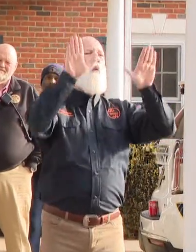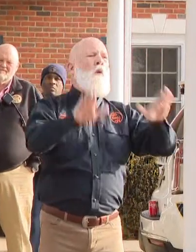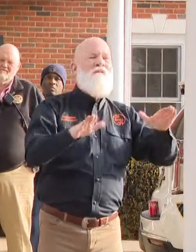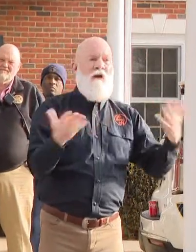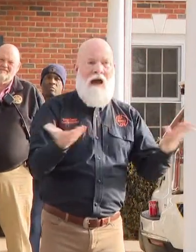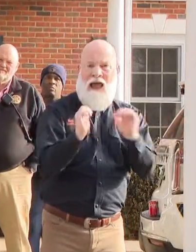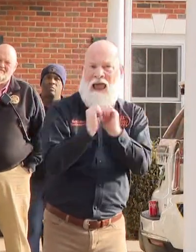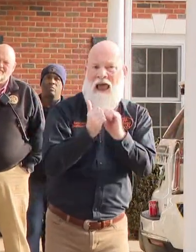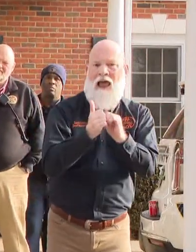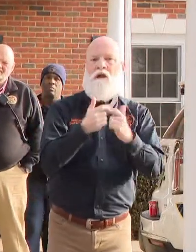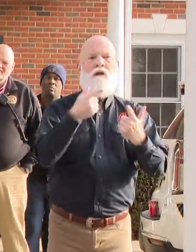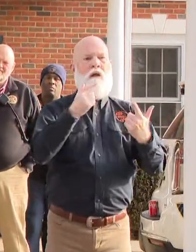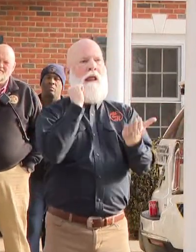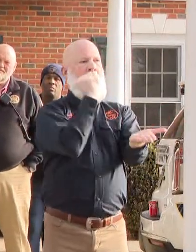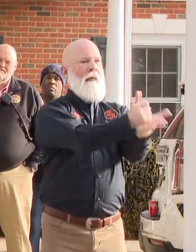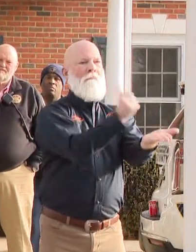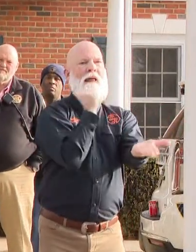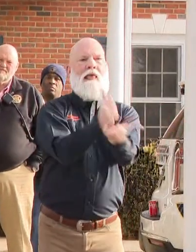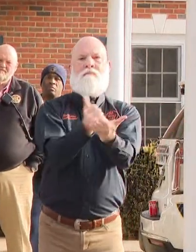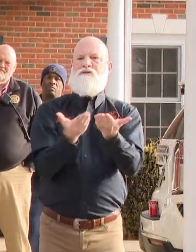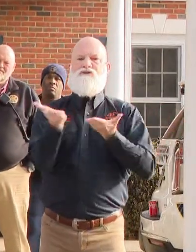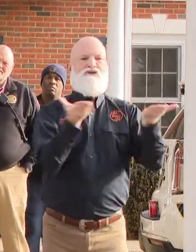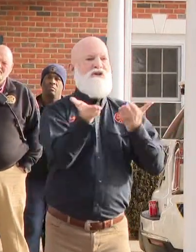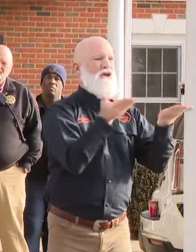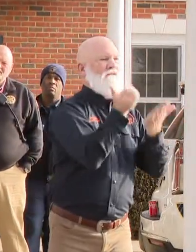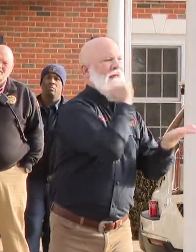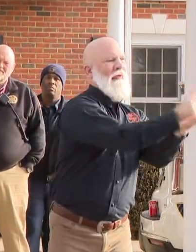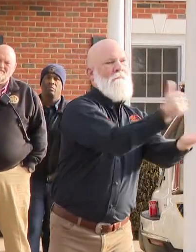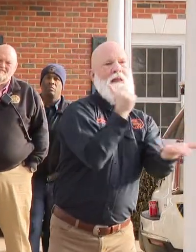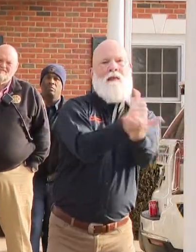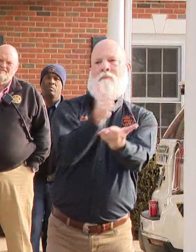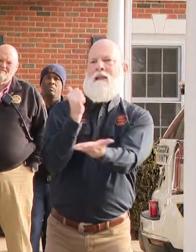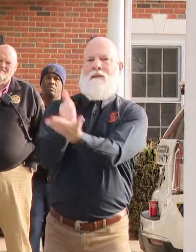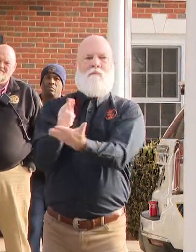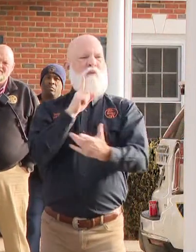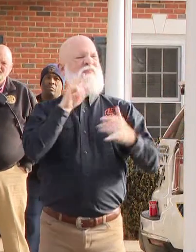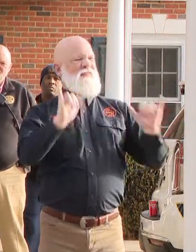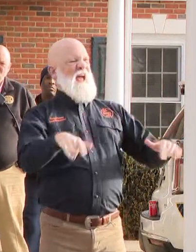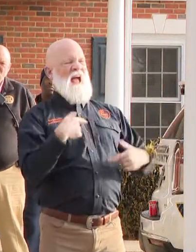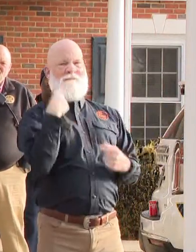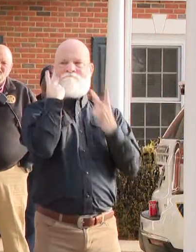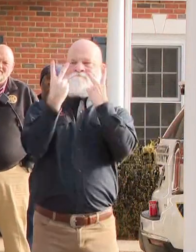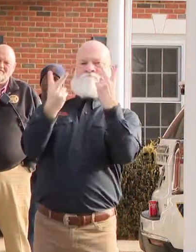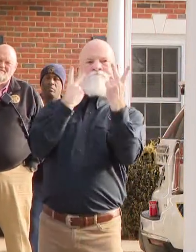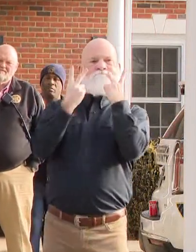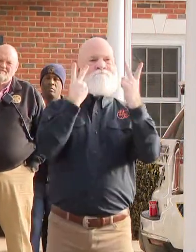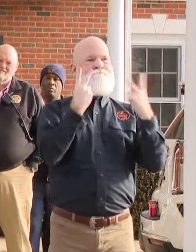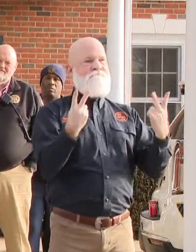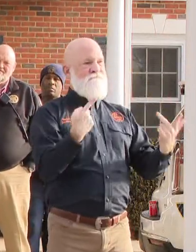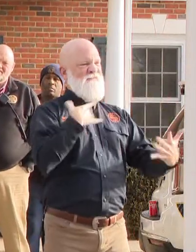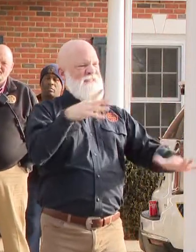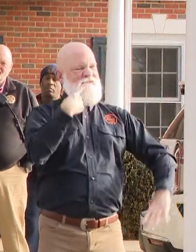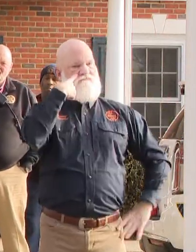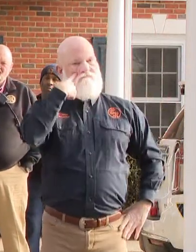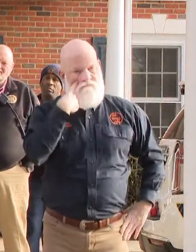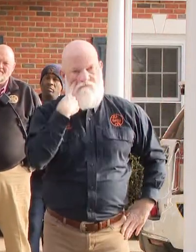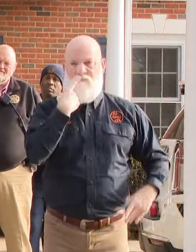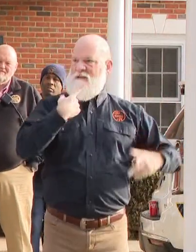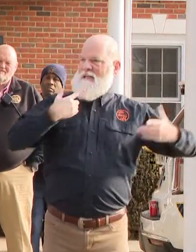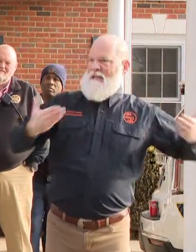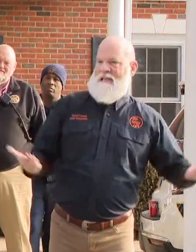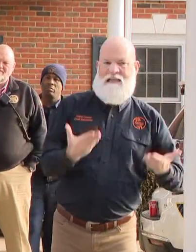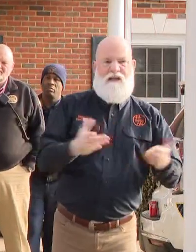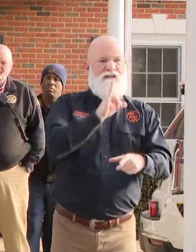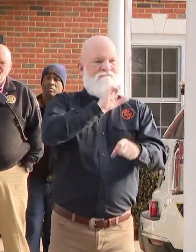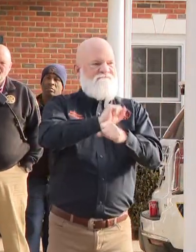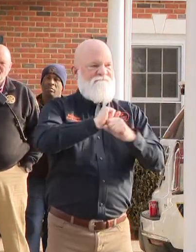many of our school system staff and also from the community that are out assessing the needs of our families